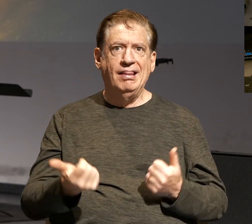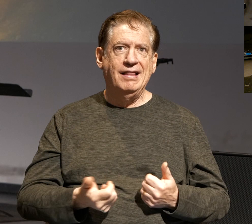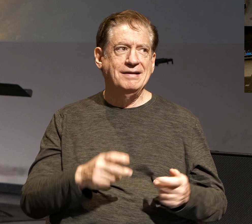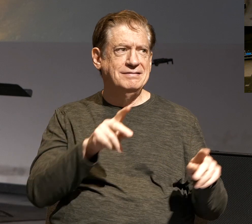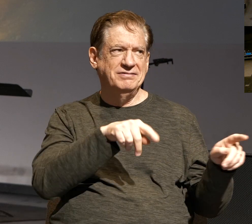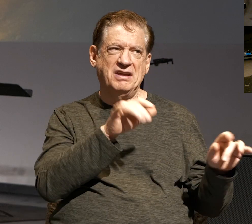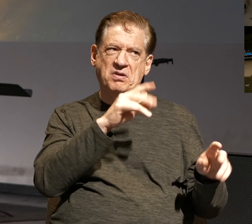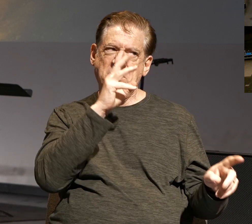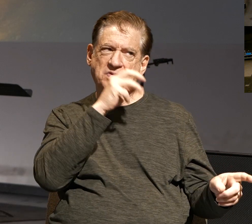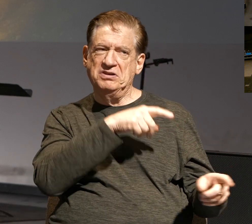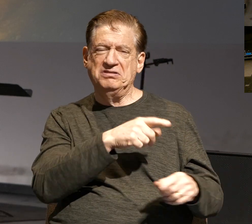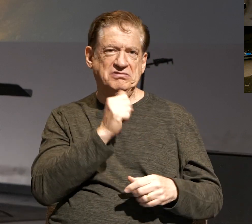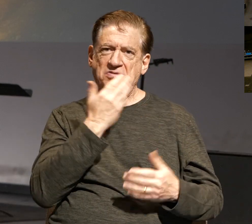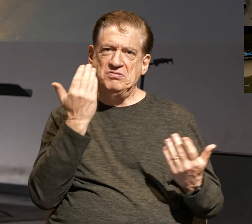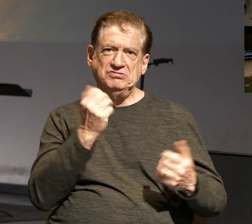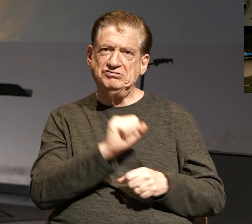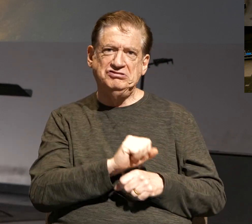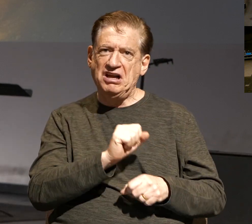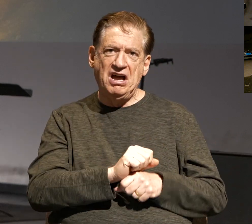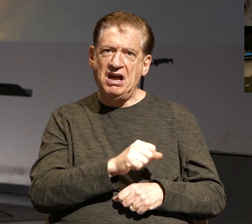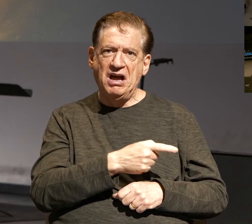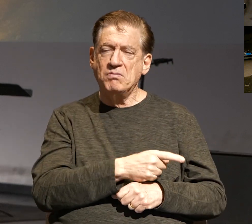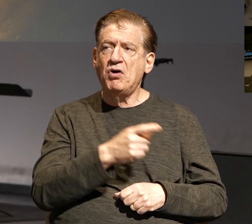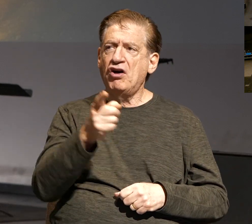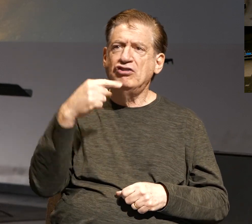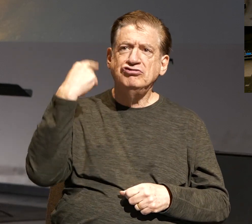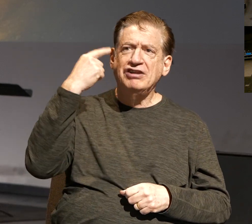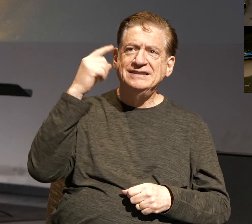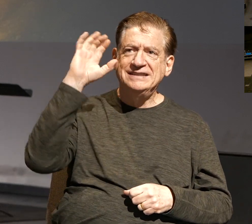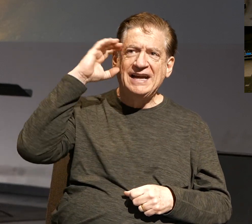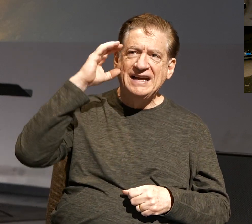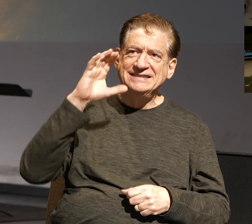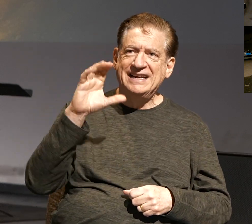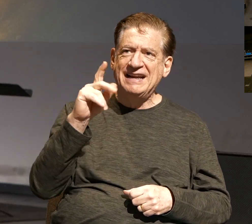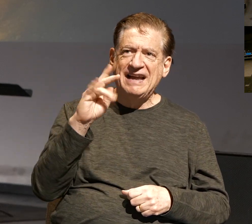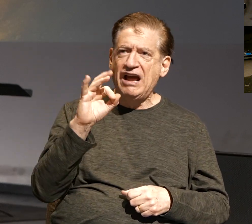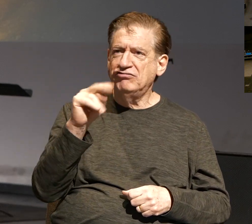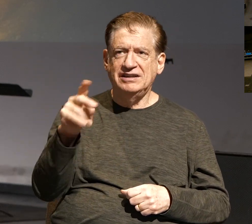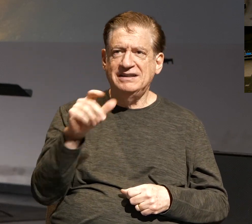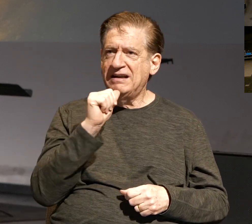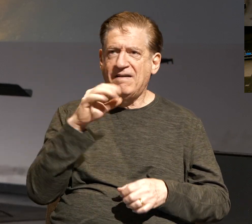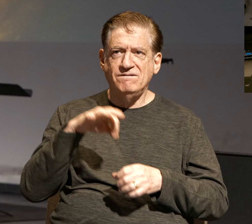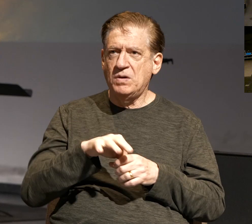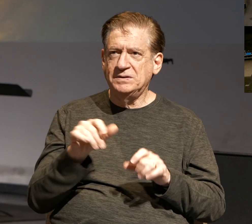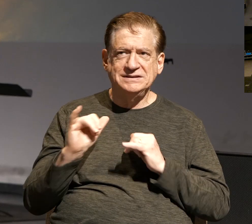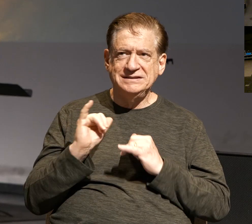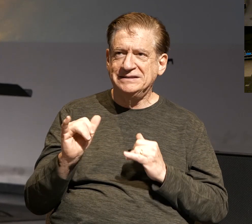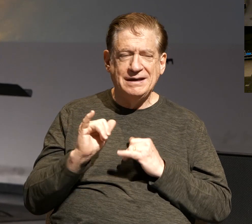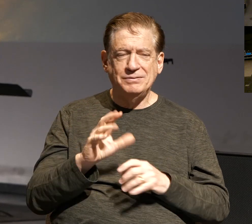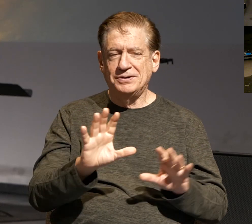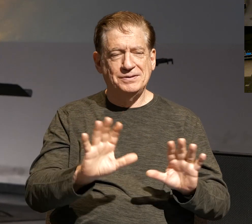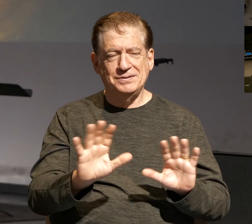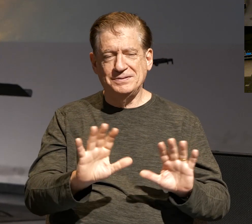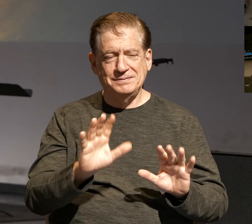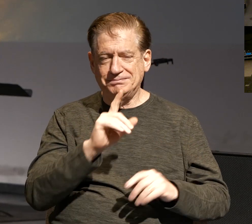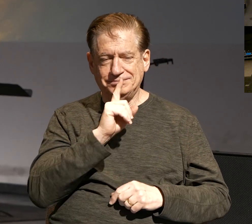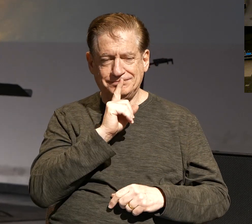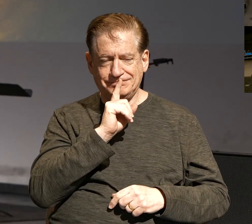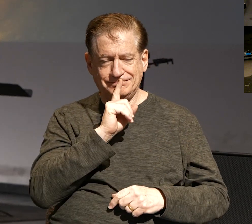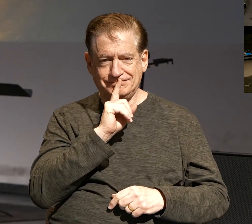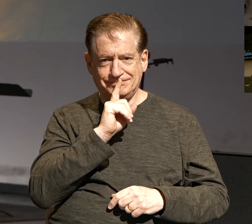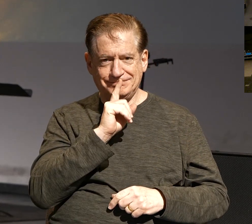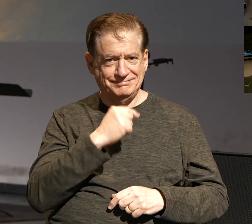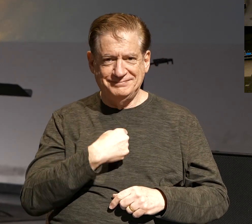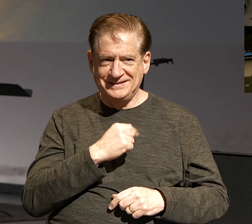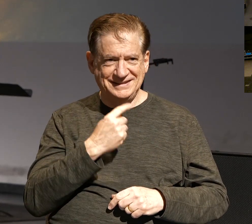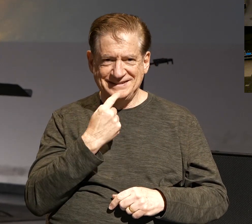Steve because he doesn't have a job or, you know, crazy cousin Karen because she doesn't vote the same way you do. Like, that's not what I'm saying right